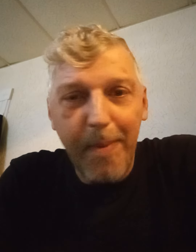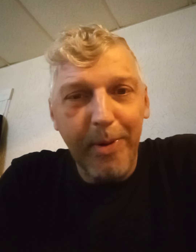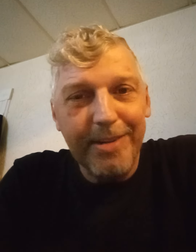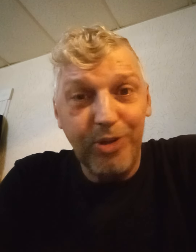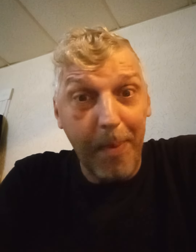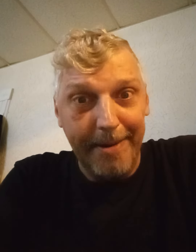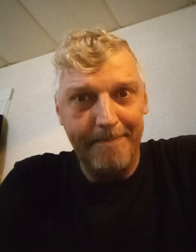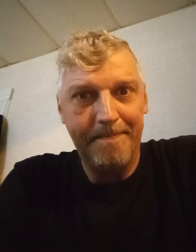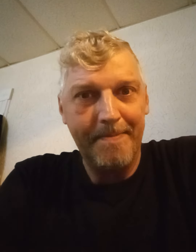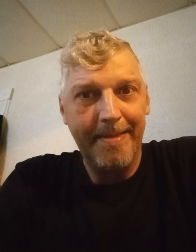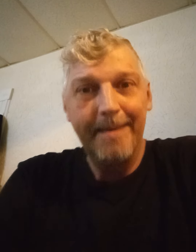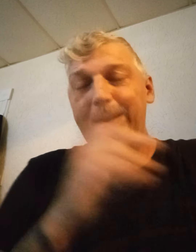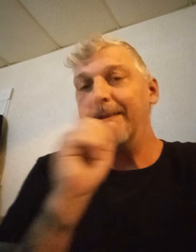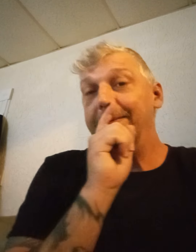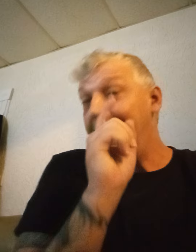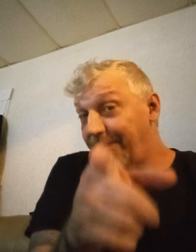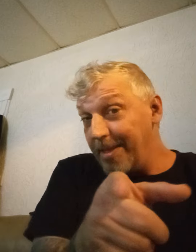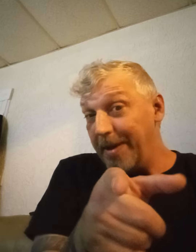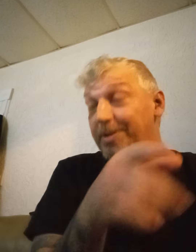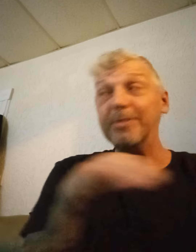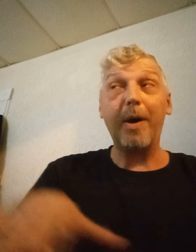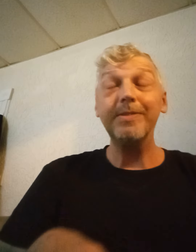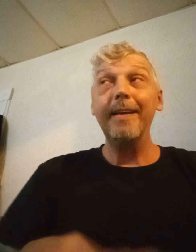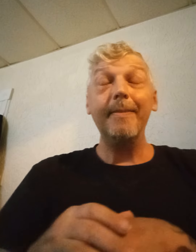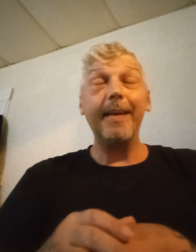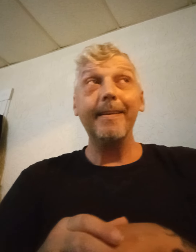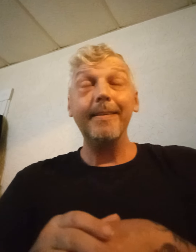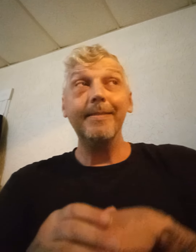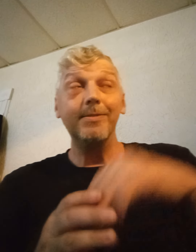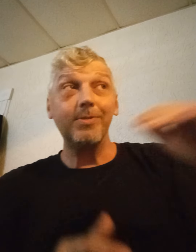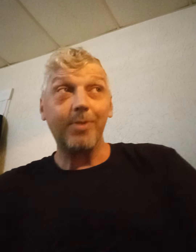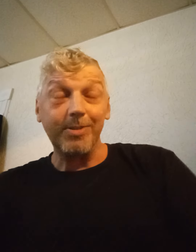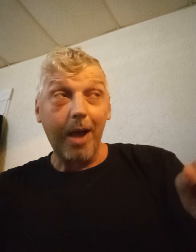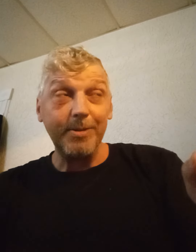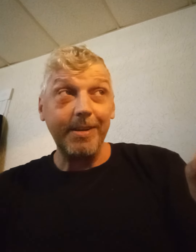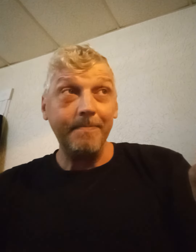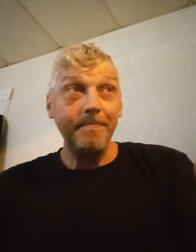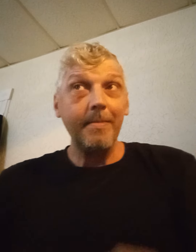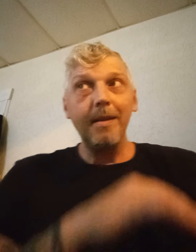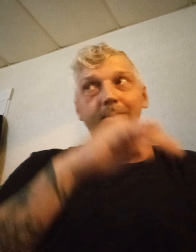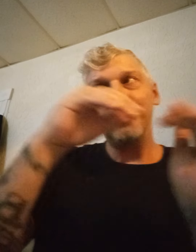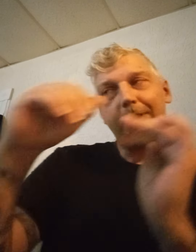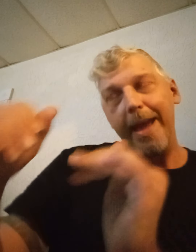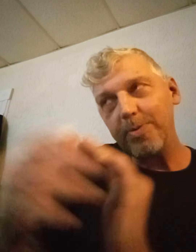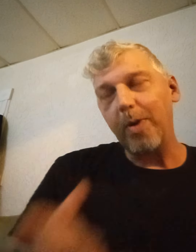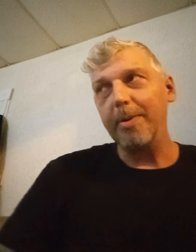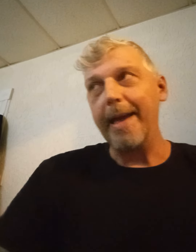you people are this stupid wait then i found the picture and exposed that chris hobinstein shook hands with robert lang